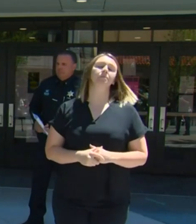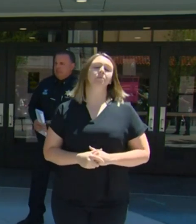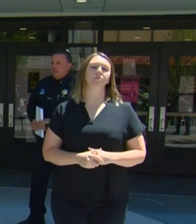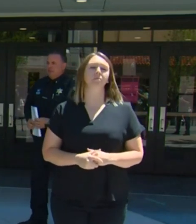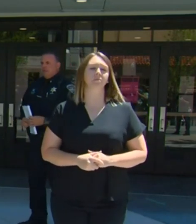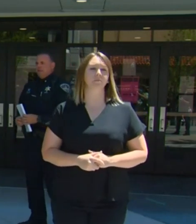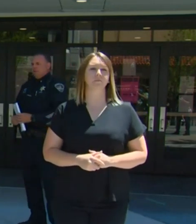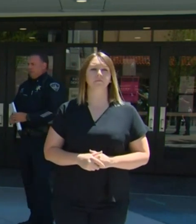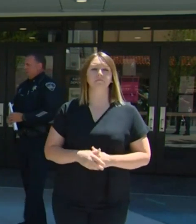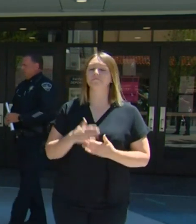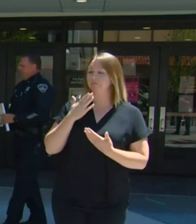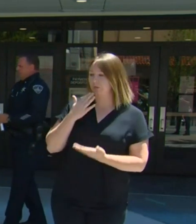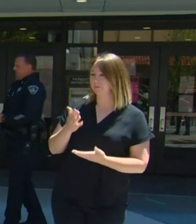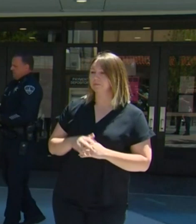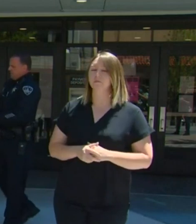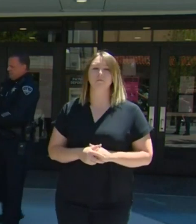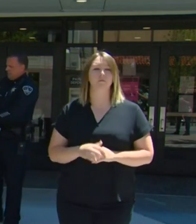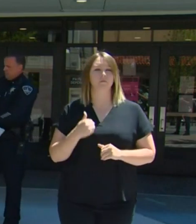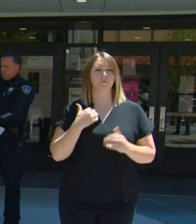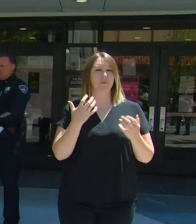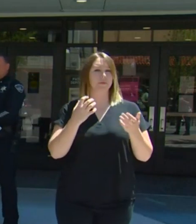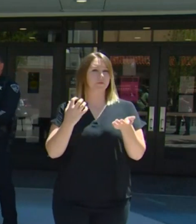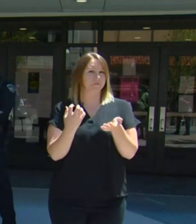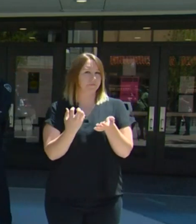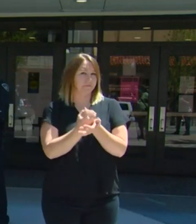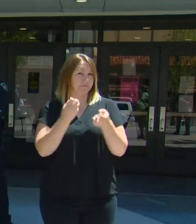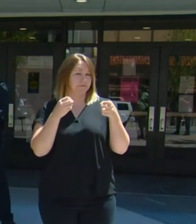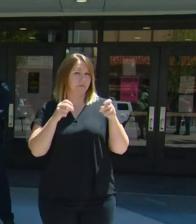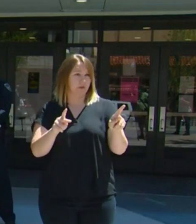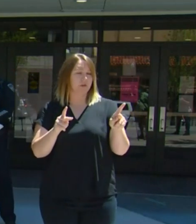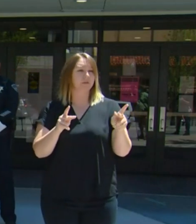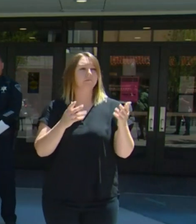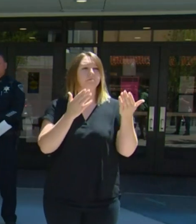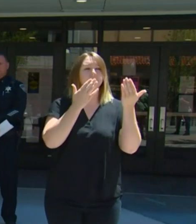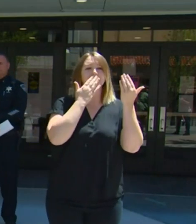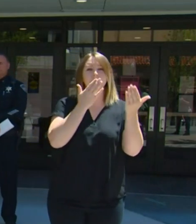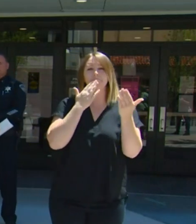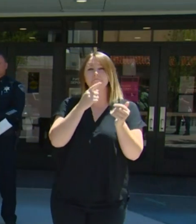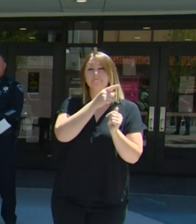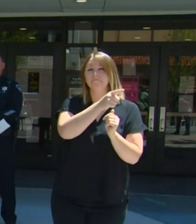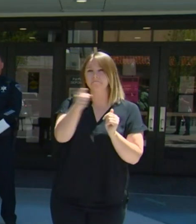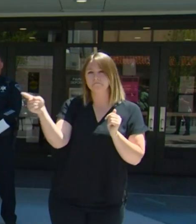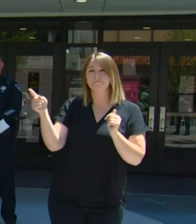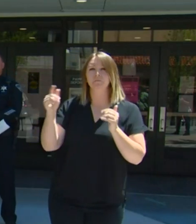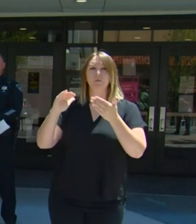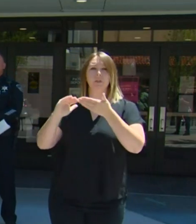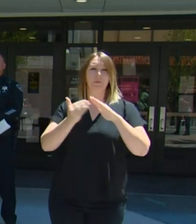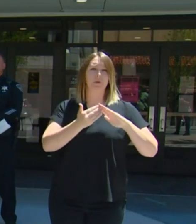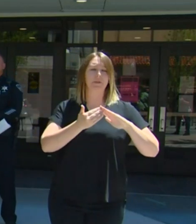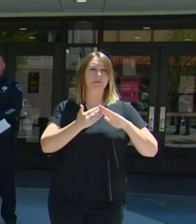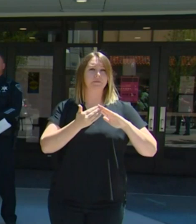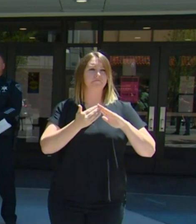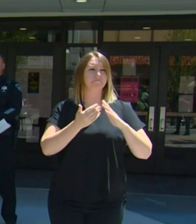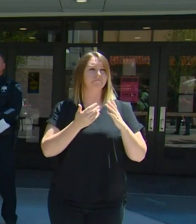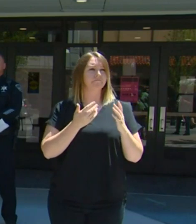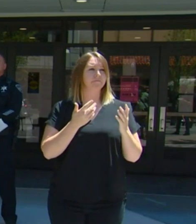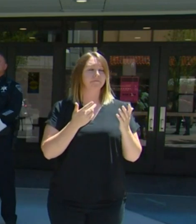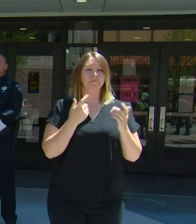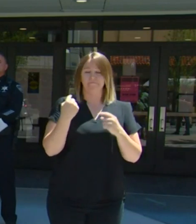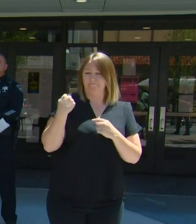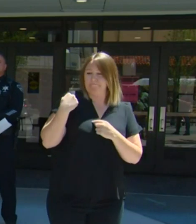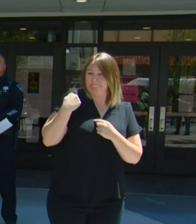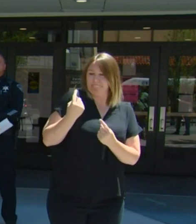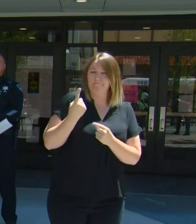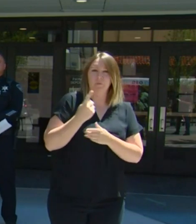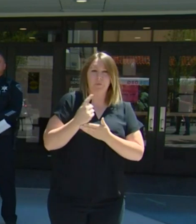Thank you. I just wanted to take an opportunity to thank the members of the community who reached out to me this past